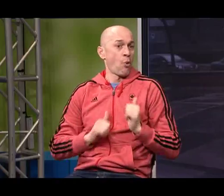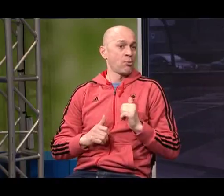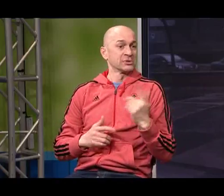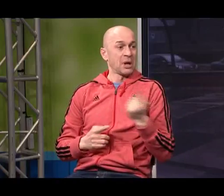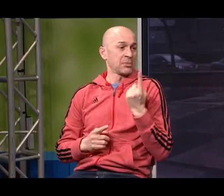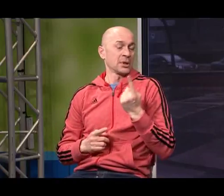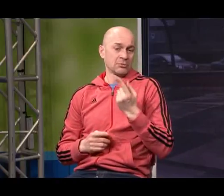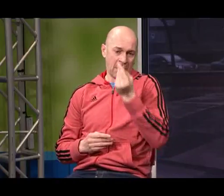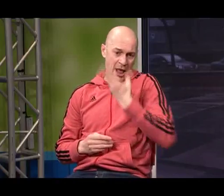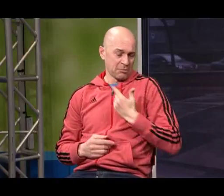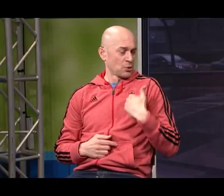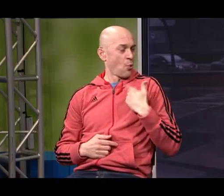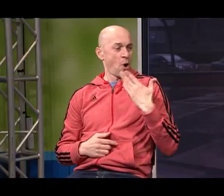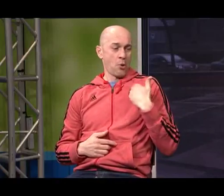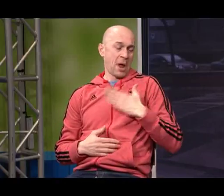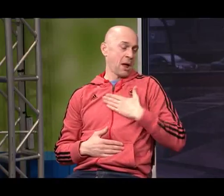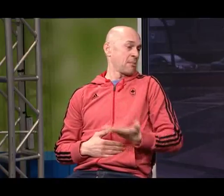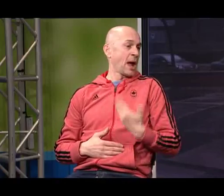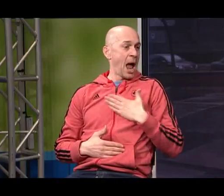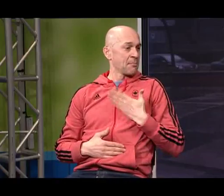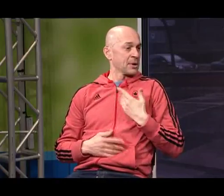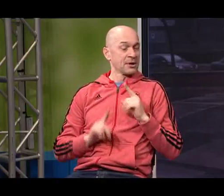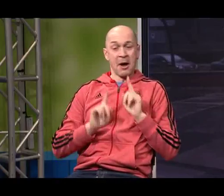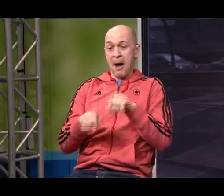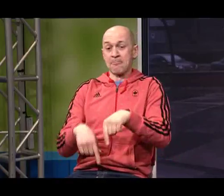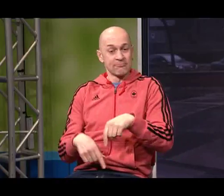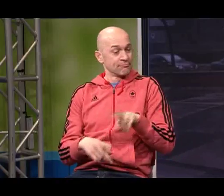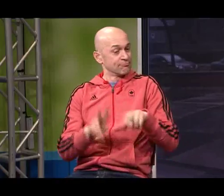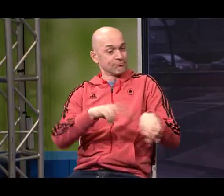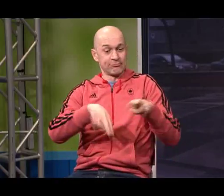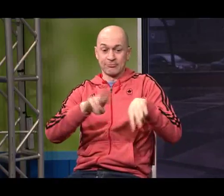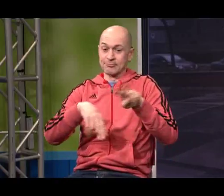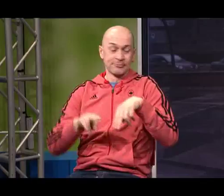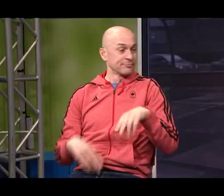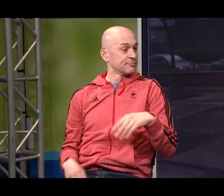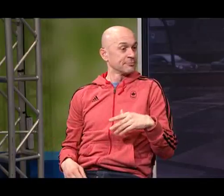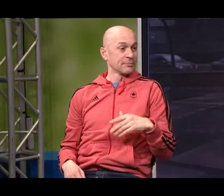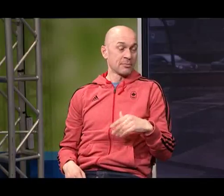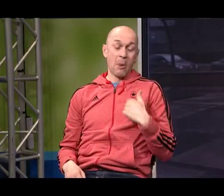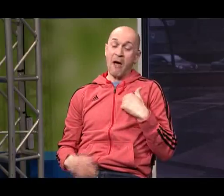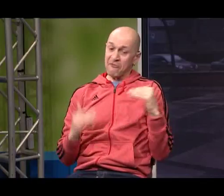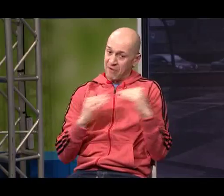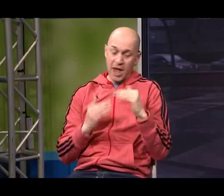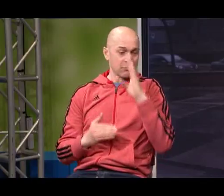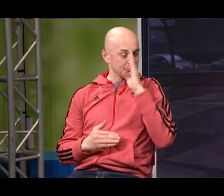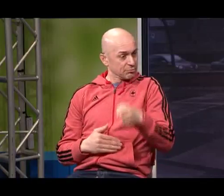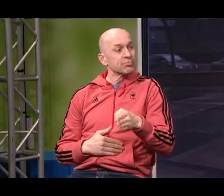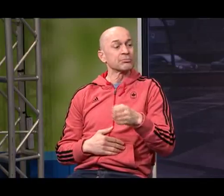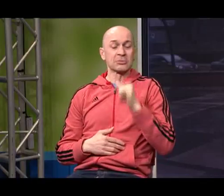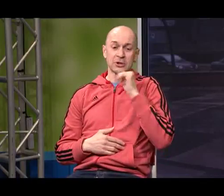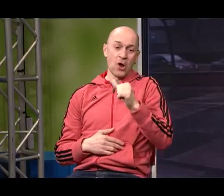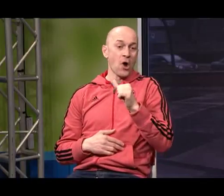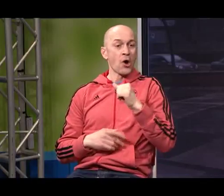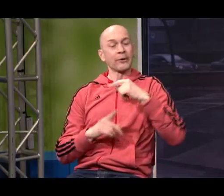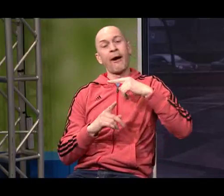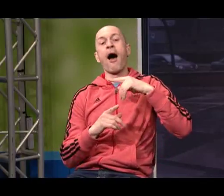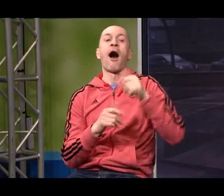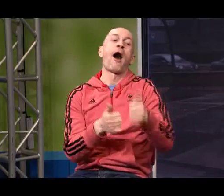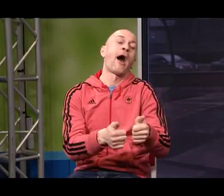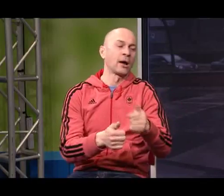wanted to perform And, you know, I'd be happy If someone wants to contact me I'd be happy to help in whatever way I can